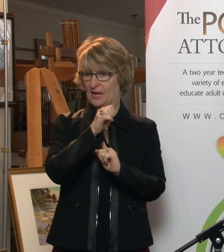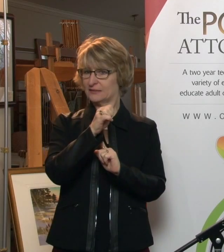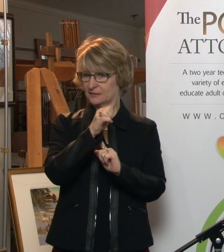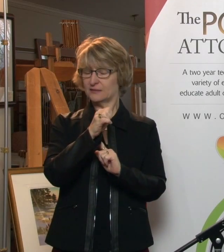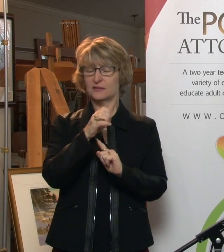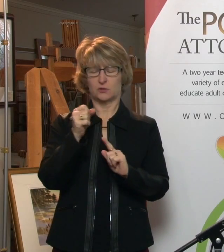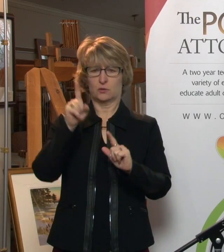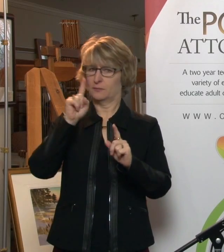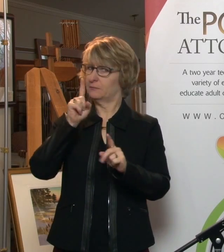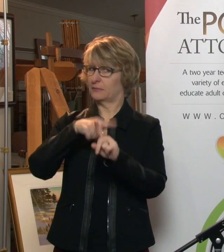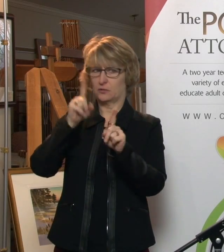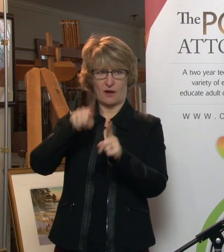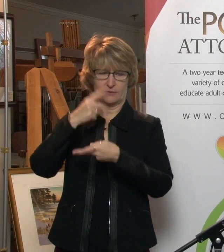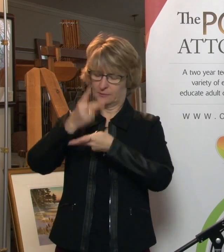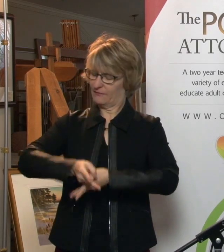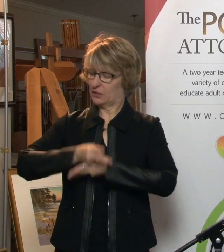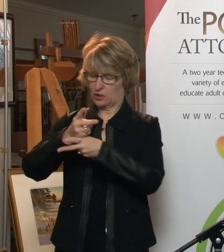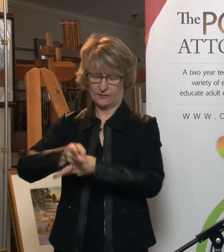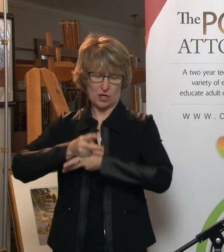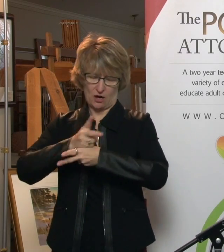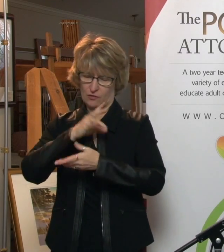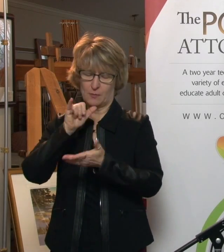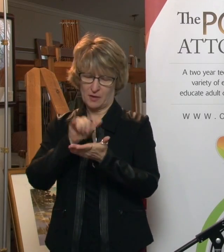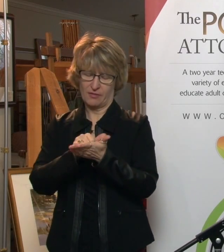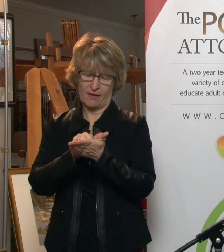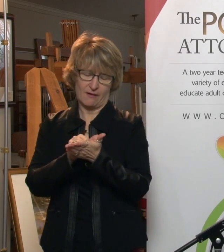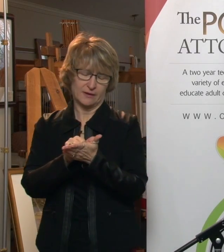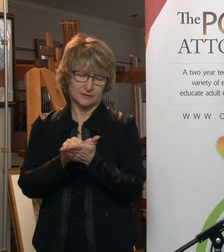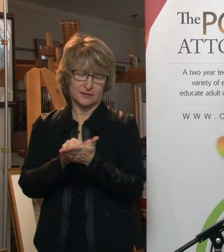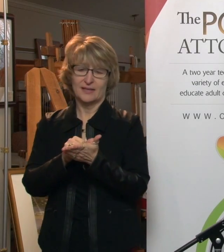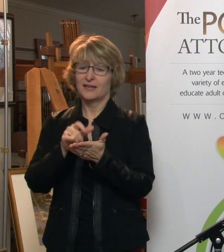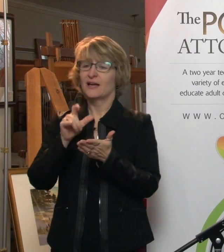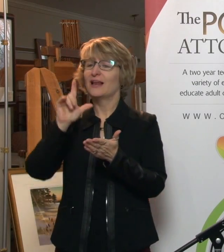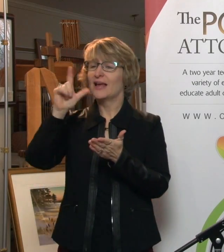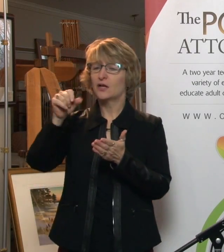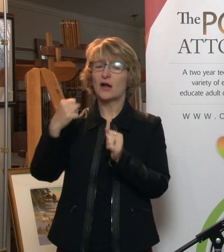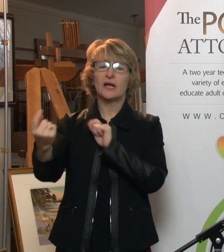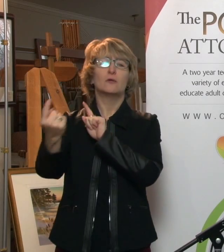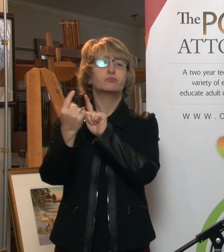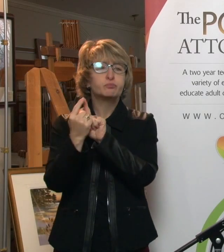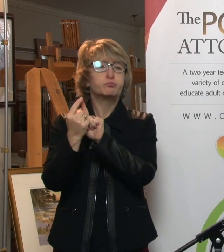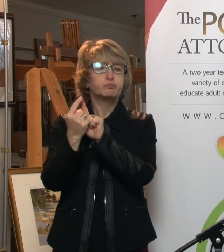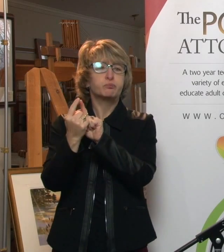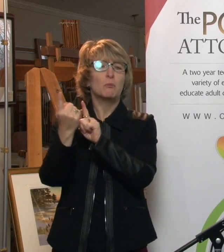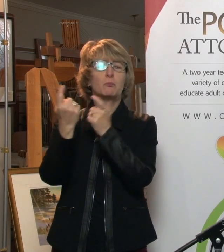watch with that. And I can speak with people maybe under questions about that later.